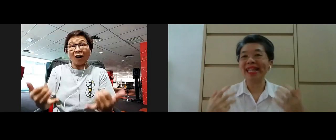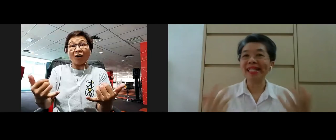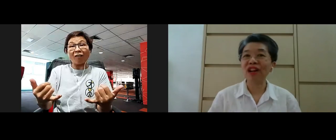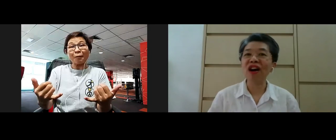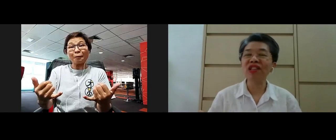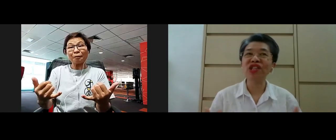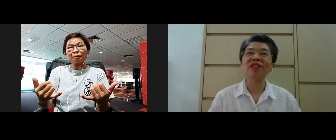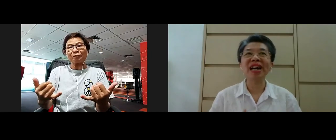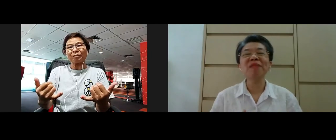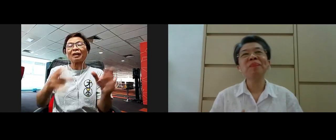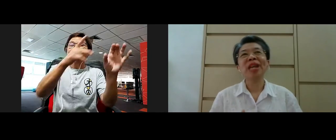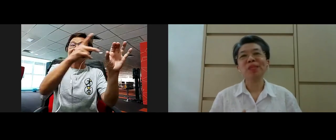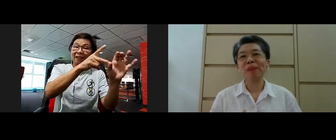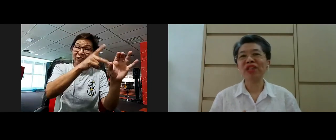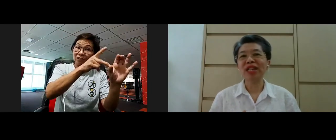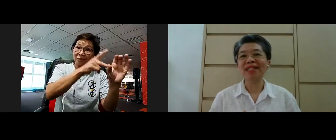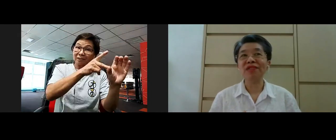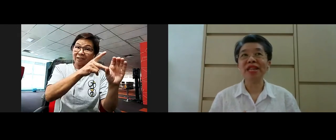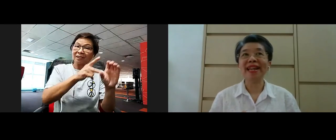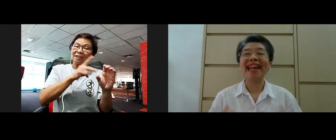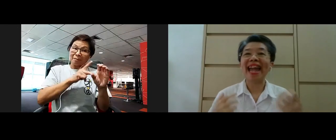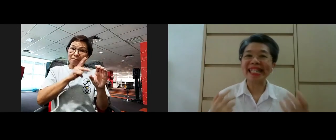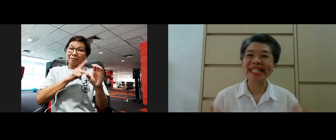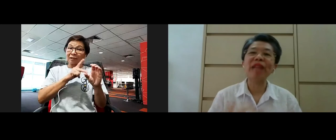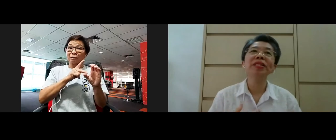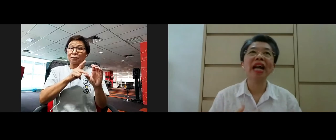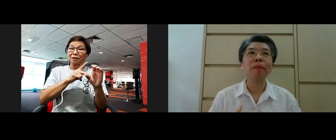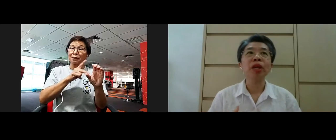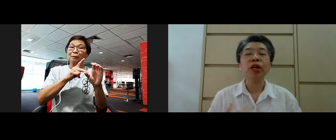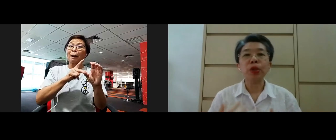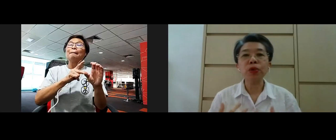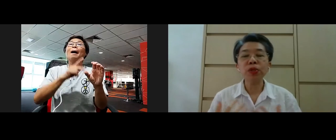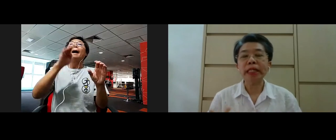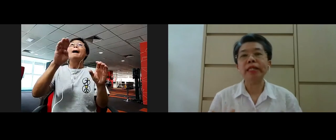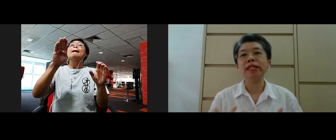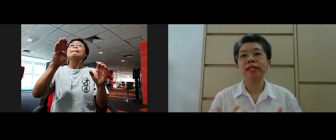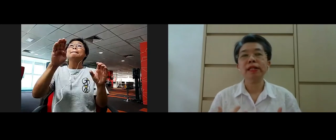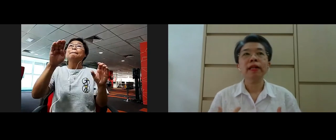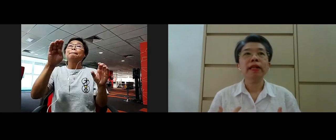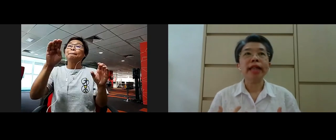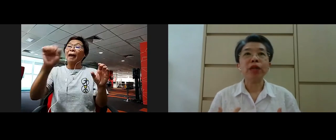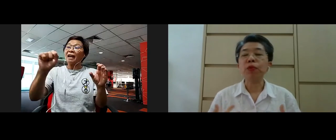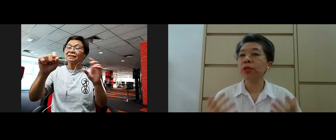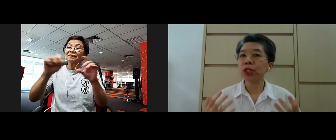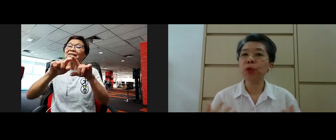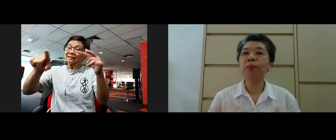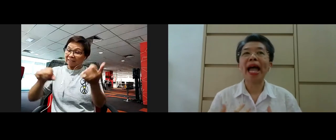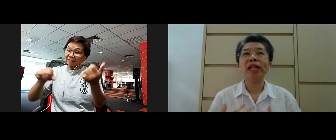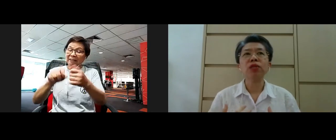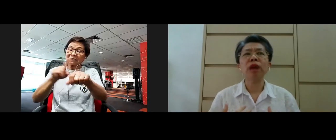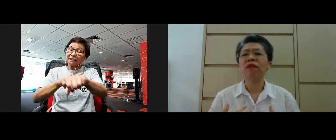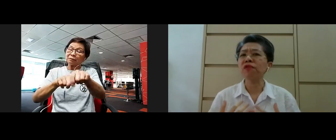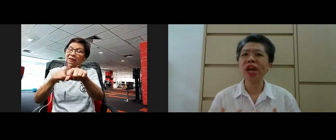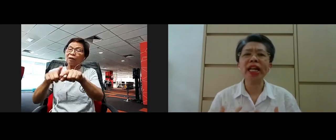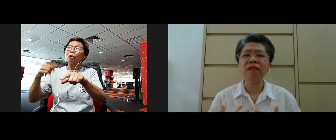I was studying psychology, right? As my bachelor's degree. And at the same time, those were the years that we were so